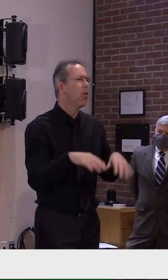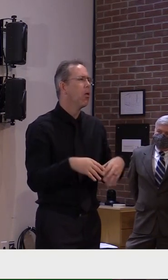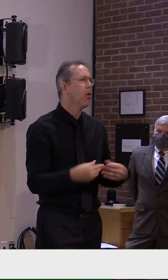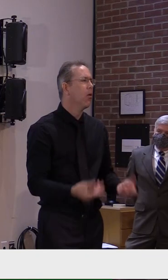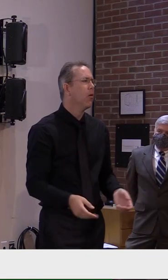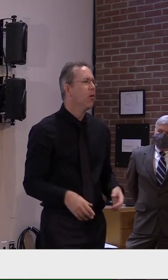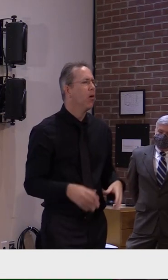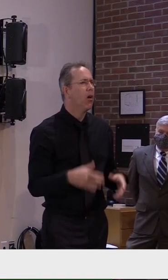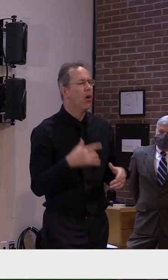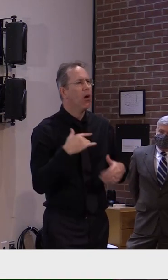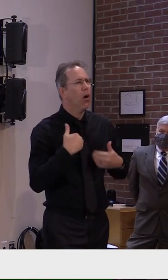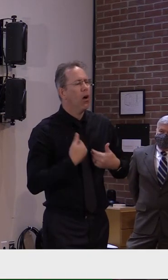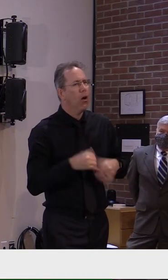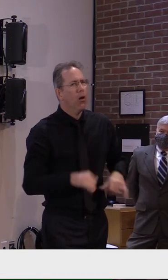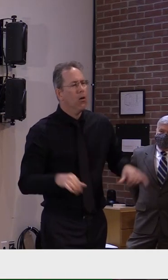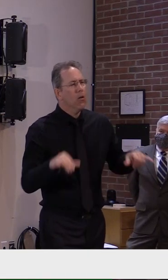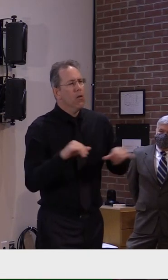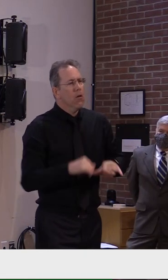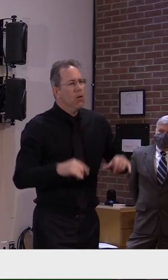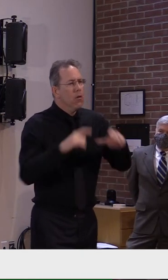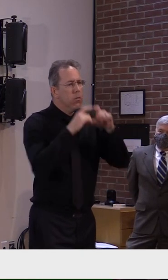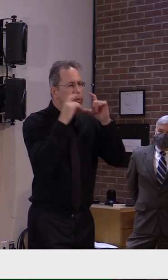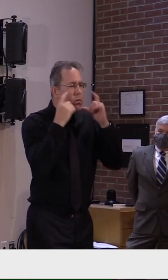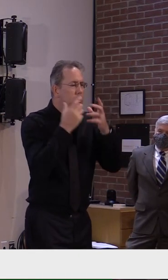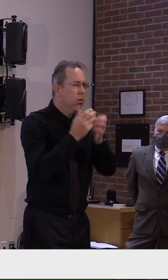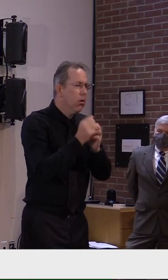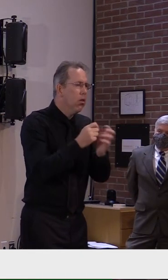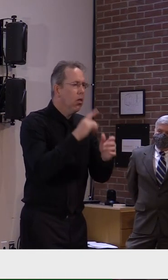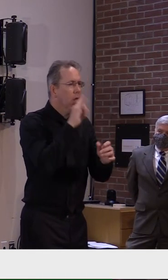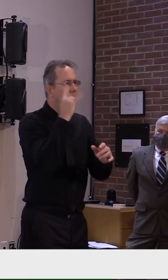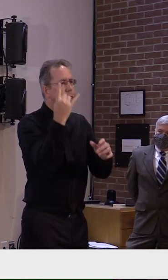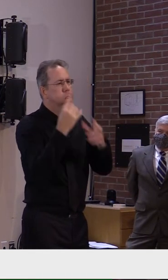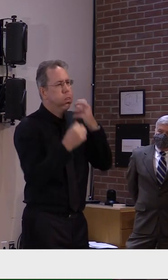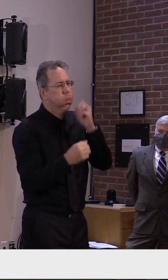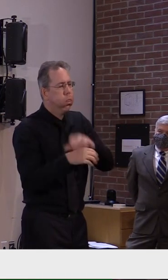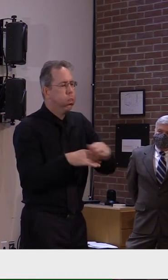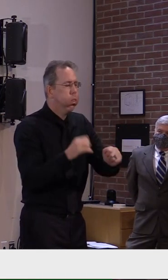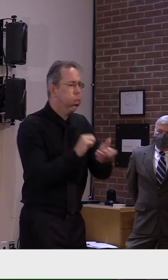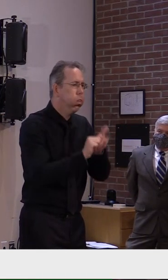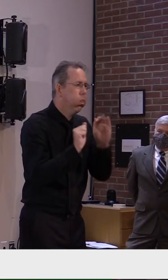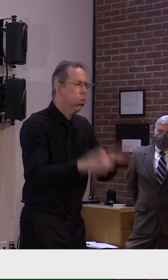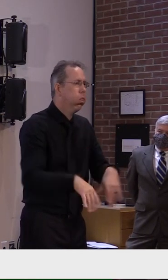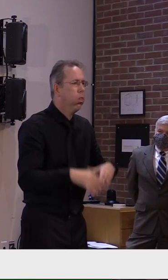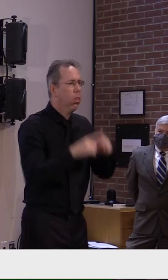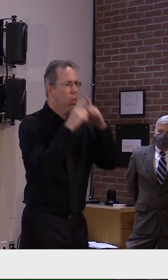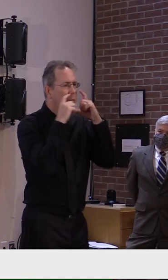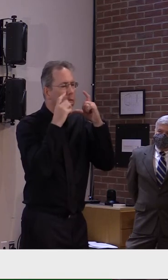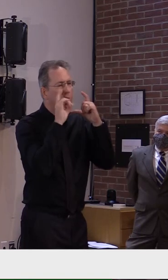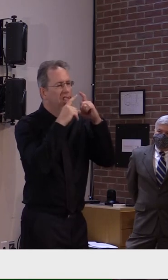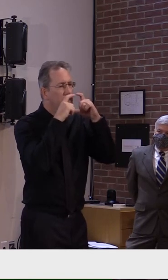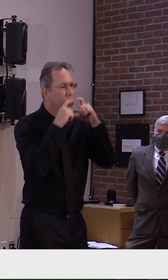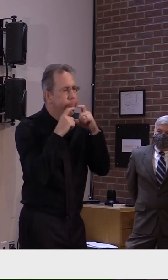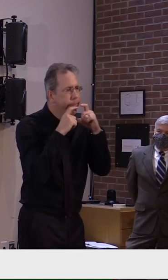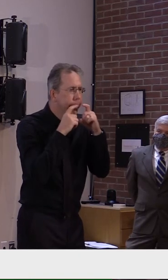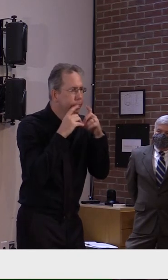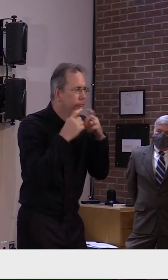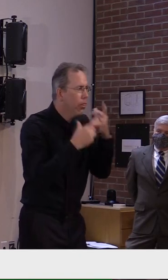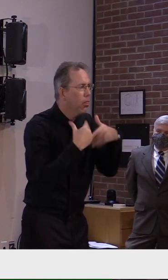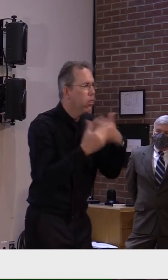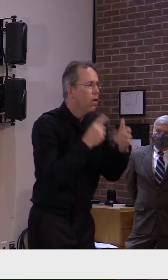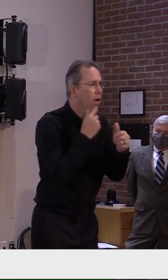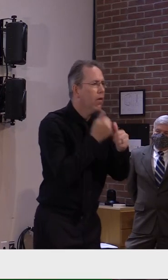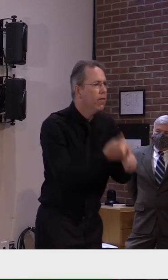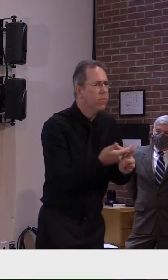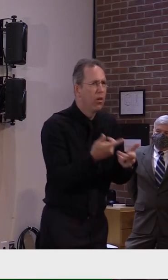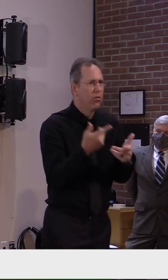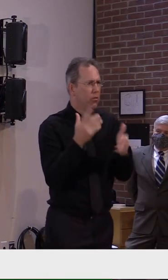That was the impetus for why we asked about whether this is going to be worse than this past spring was to make a comparison. Great, great frame